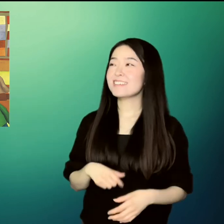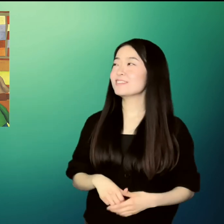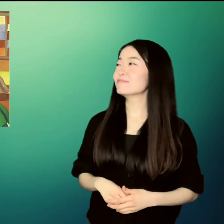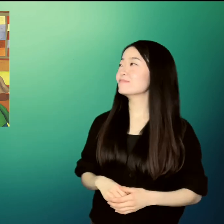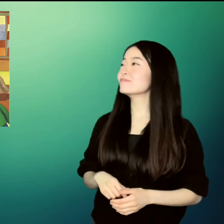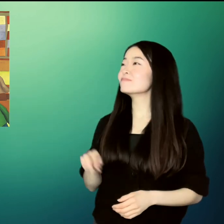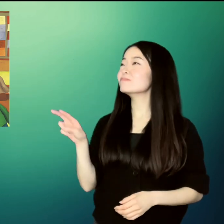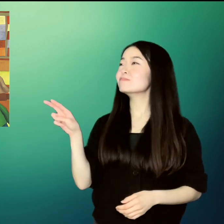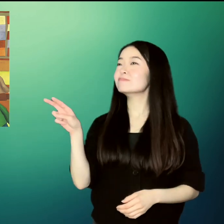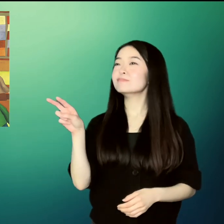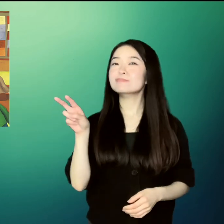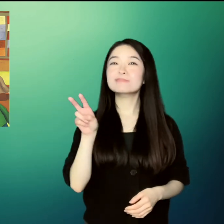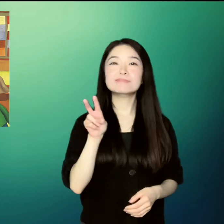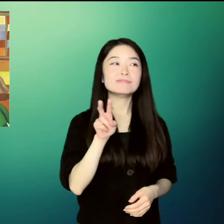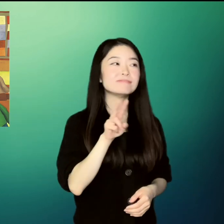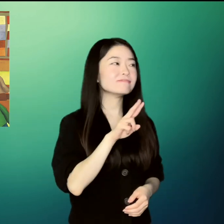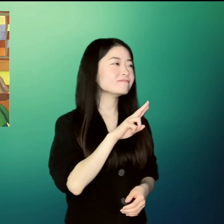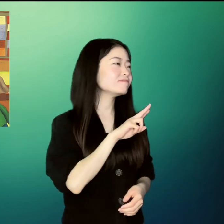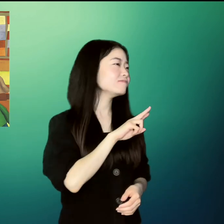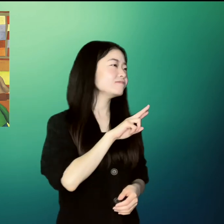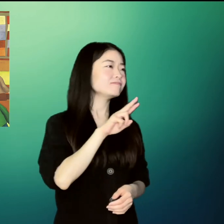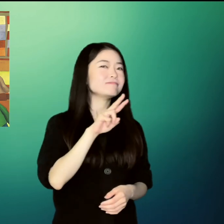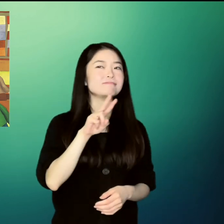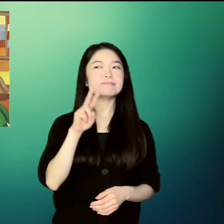for Joey. But, he was already gone.